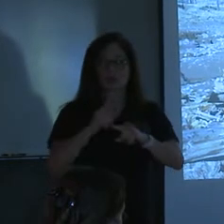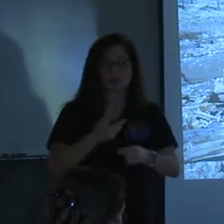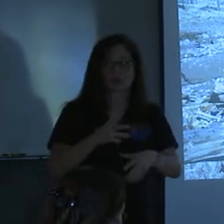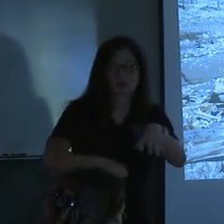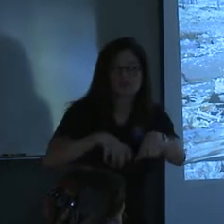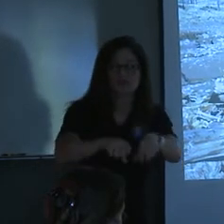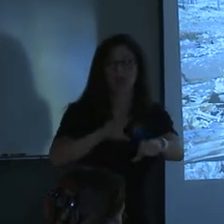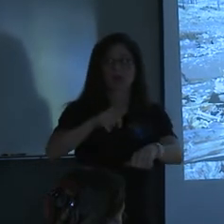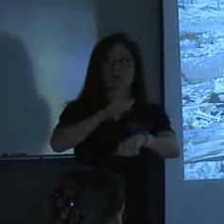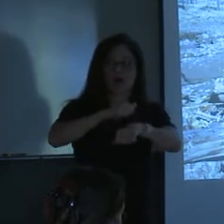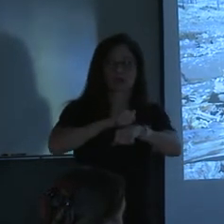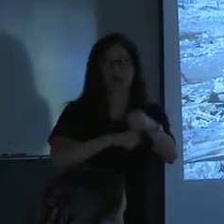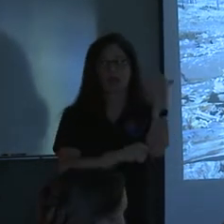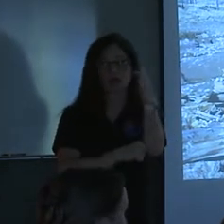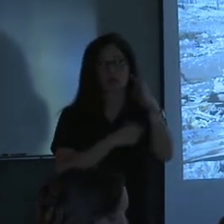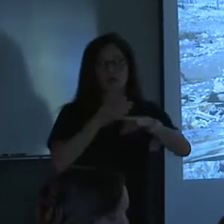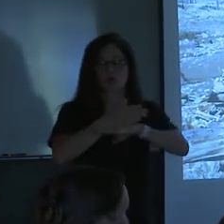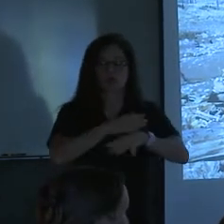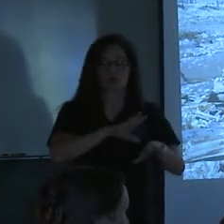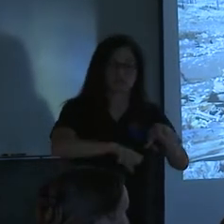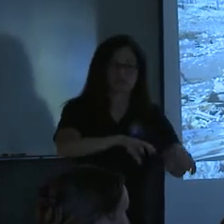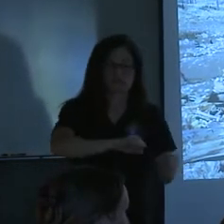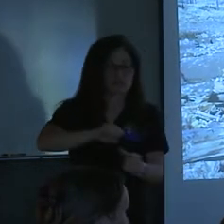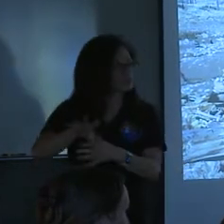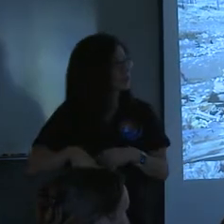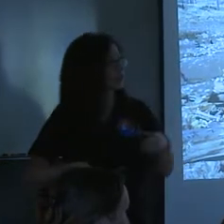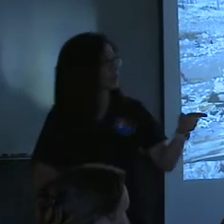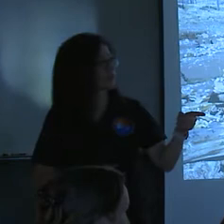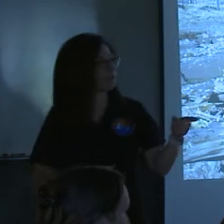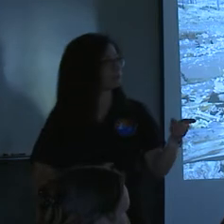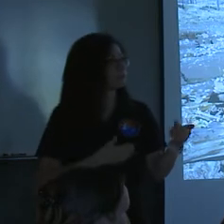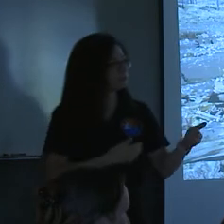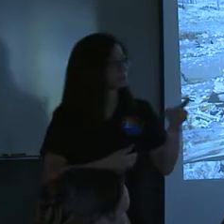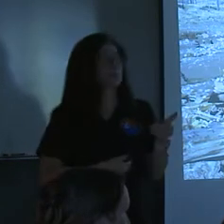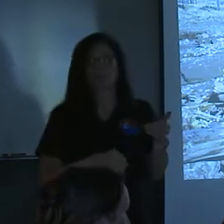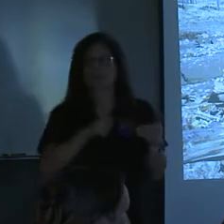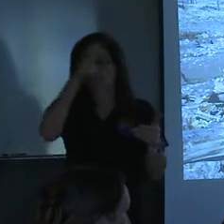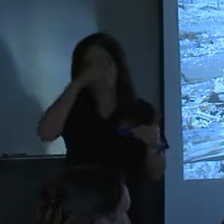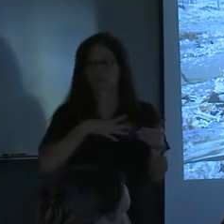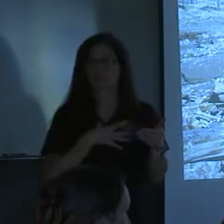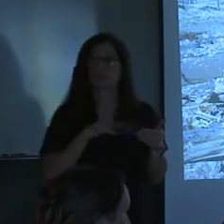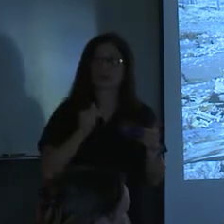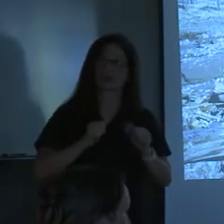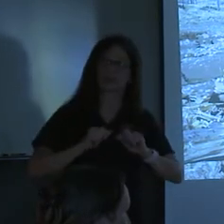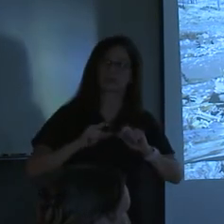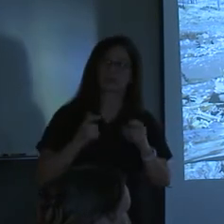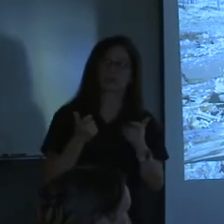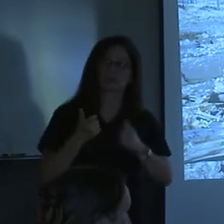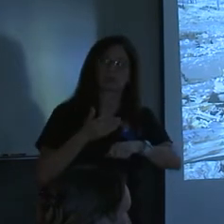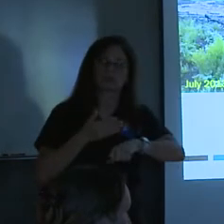as well. And that's why I have burned, obviously burned logs from that little chunks. are